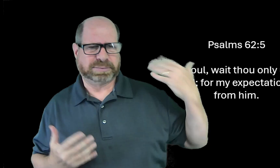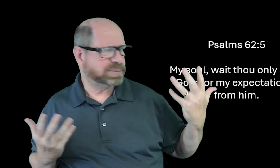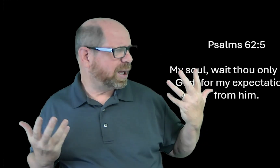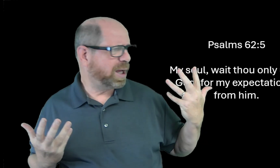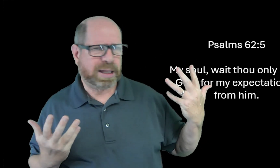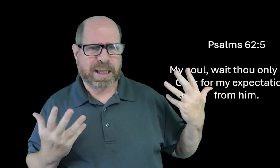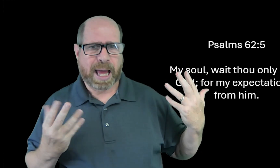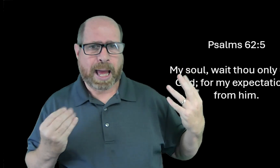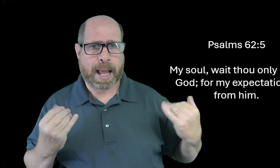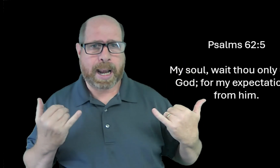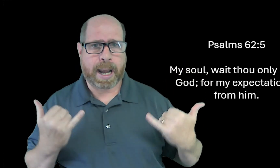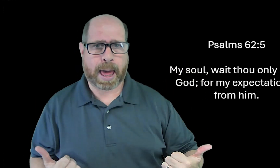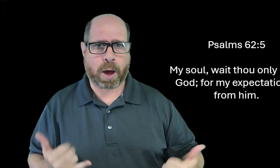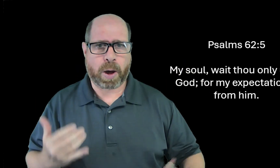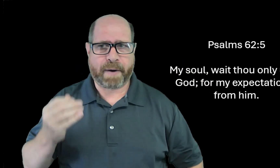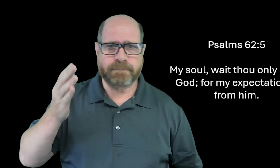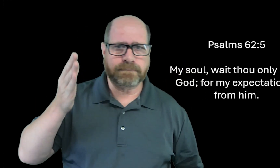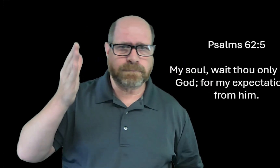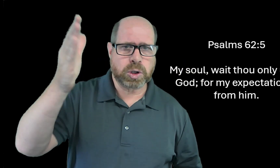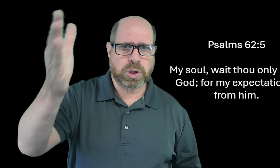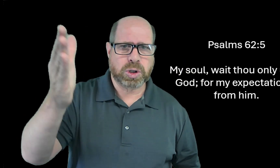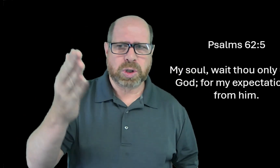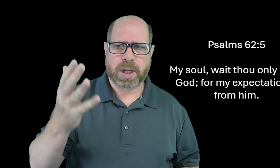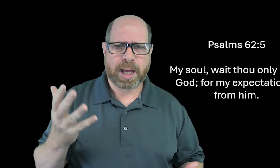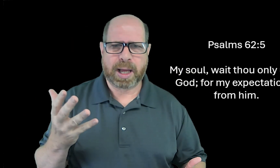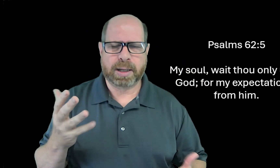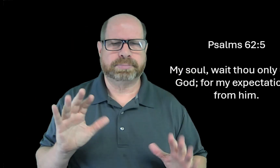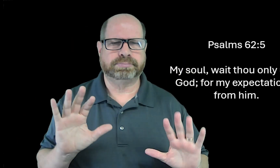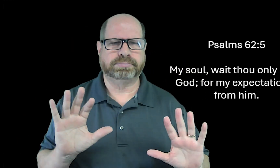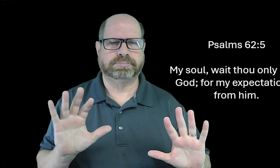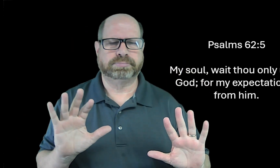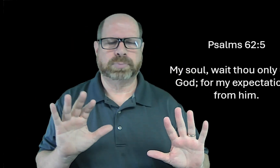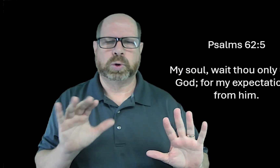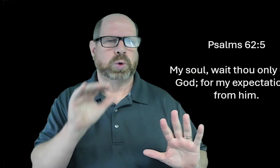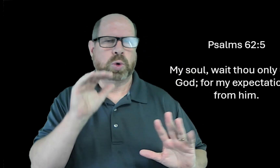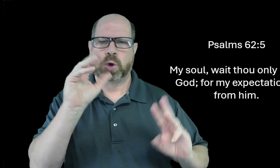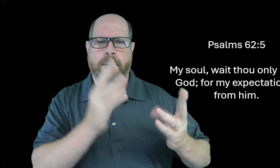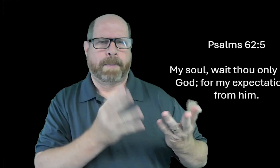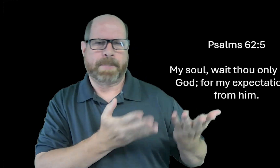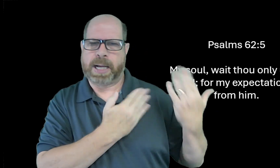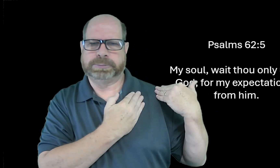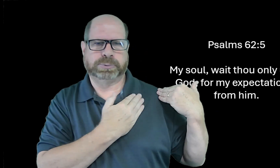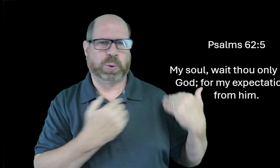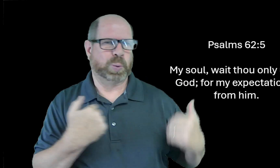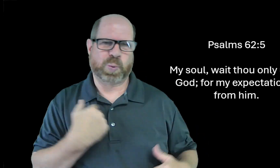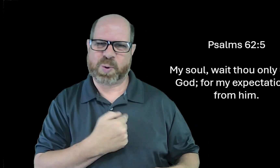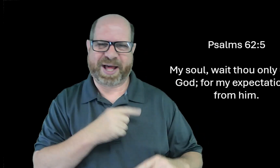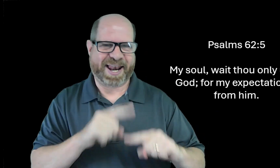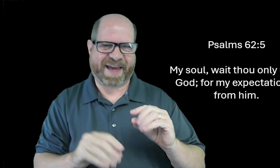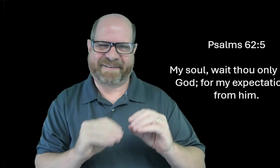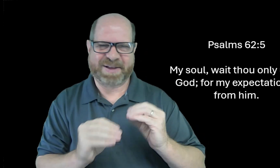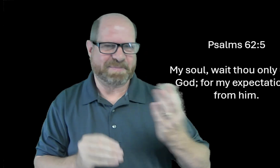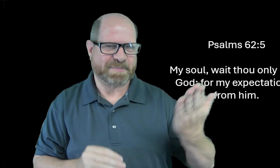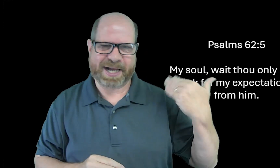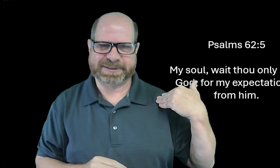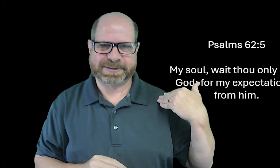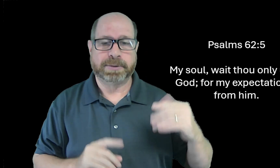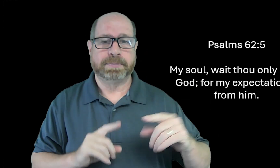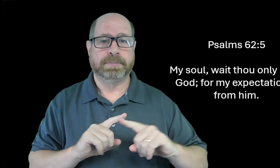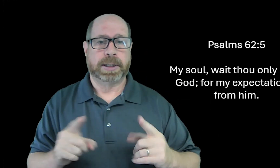because the past is over and the future hasn't happened. We can't fix the past,